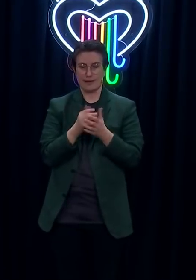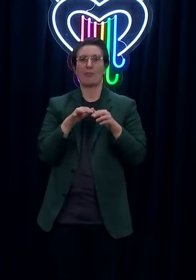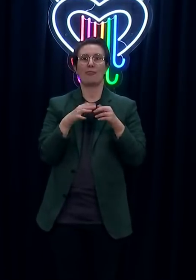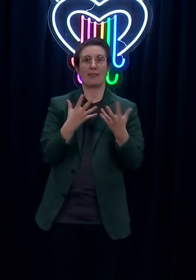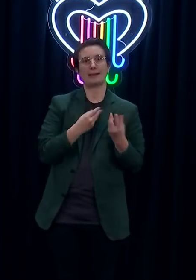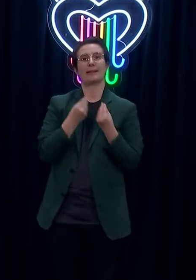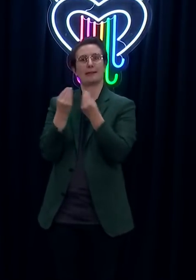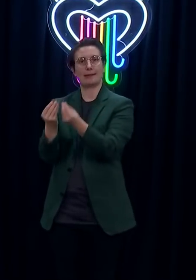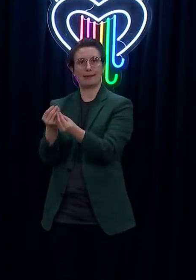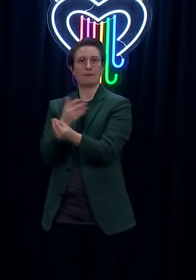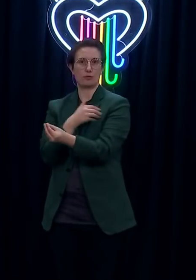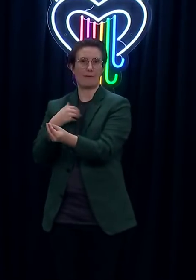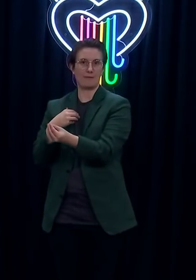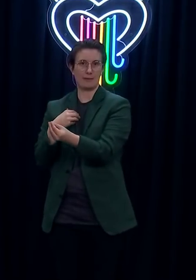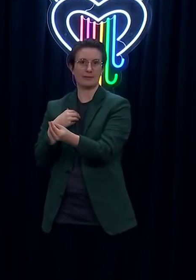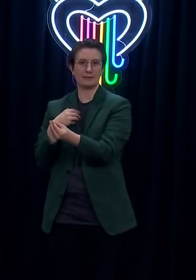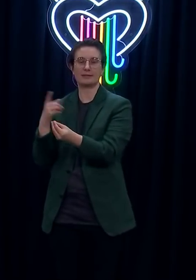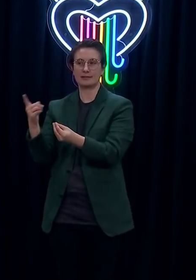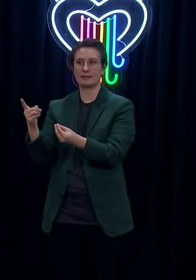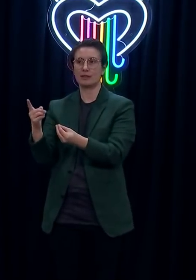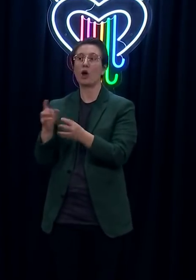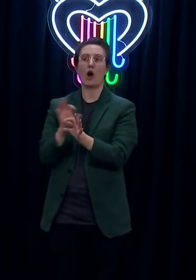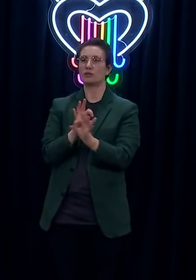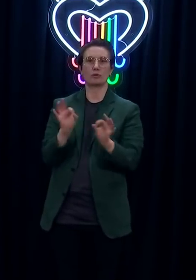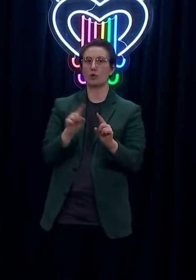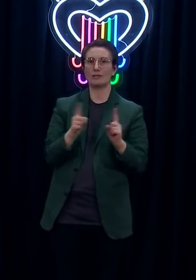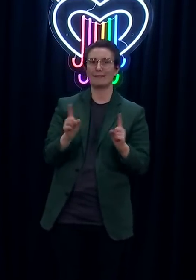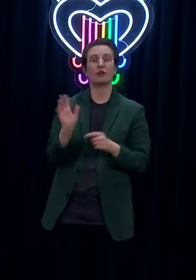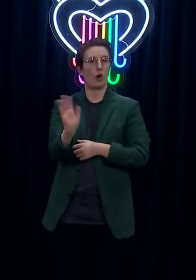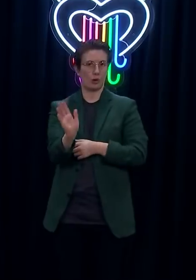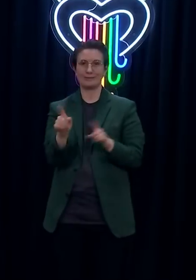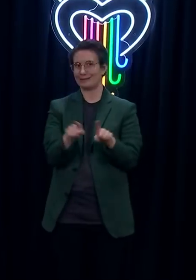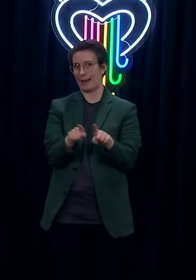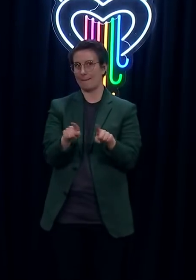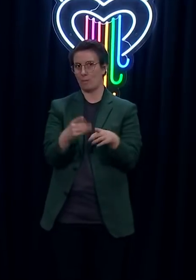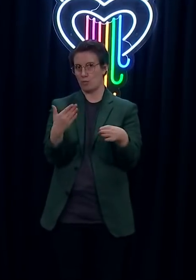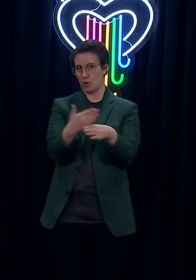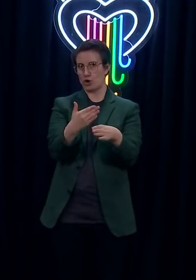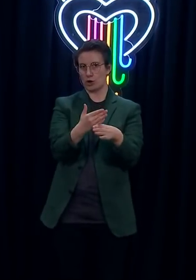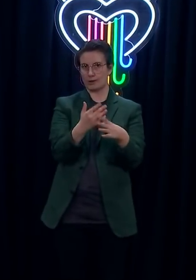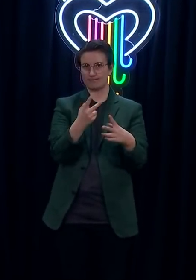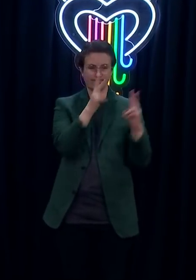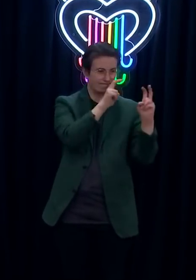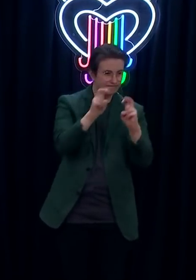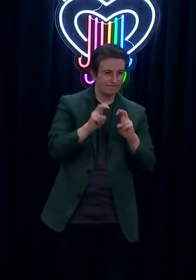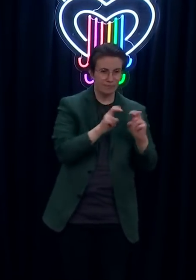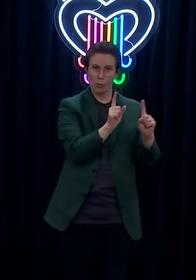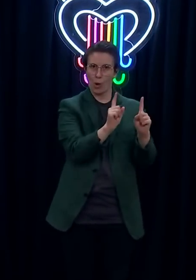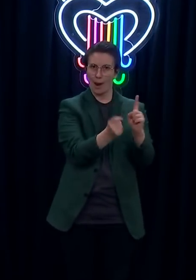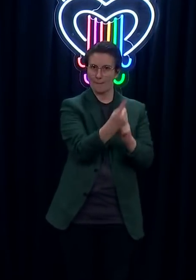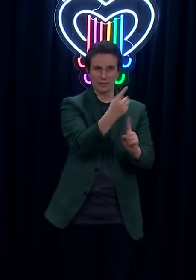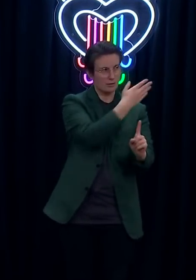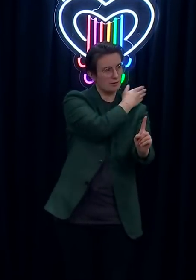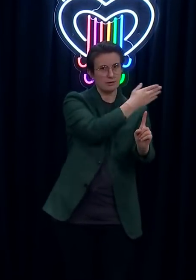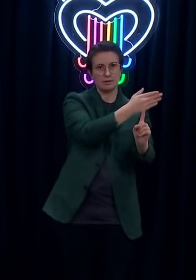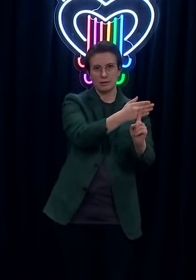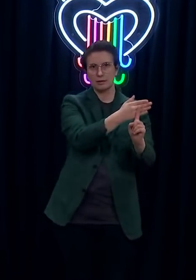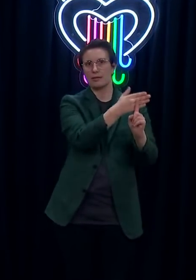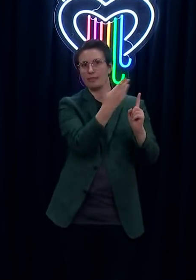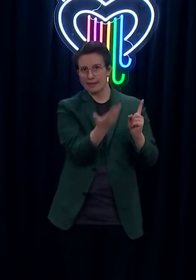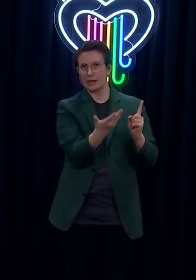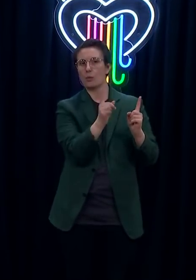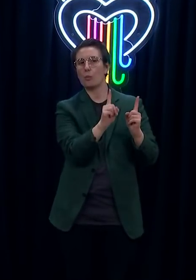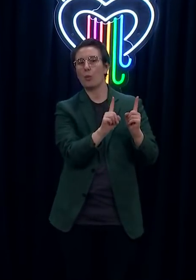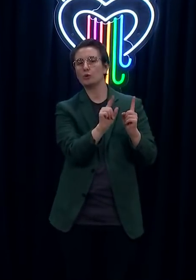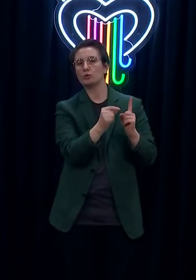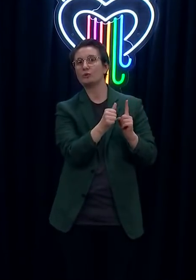...work that's looking at the entire clusters. No, I'll look at all. Basically across what's happened across the entirety of the outbreak but in more recent days to inform the decision